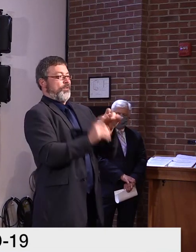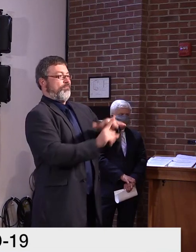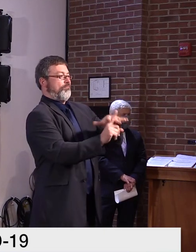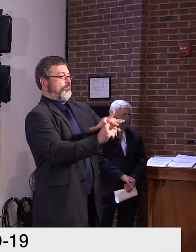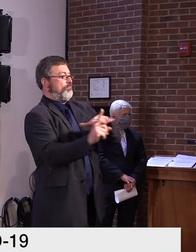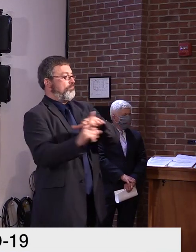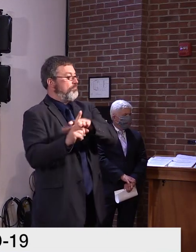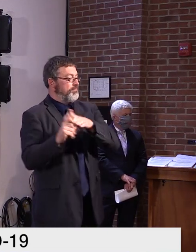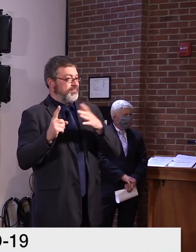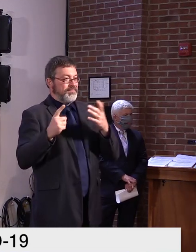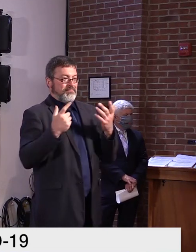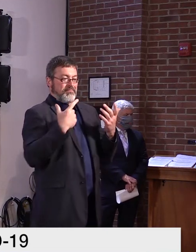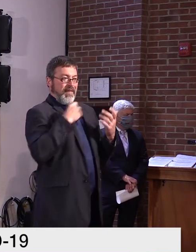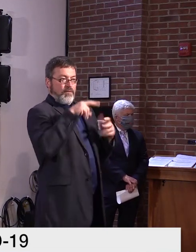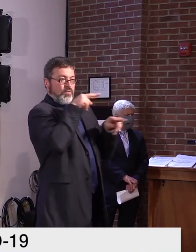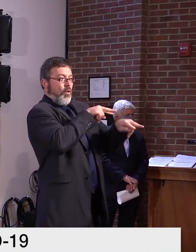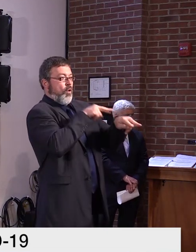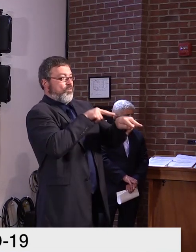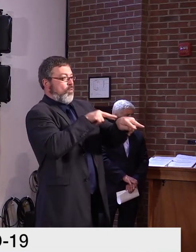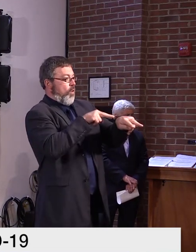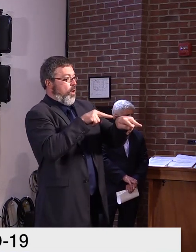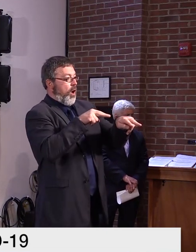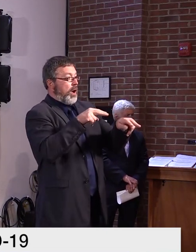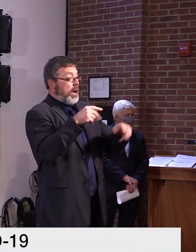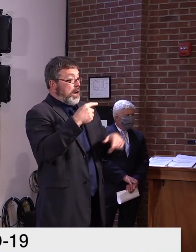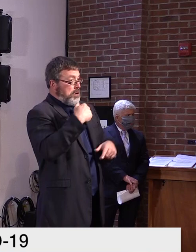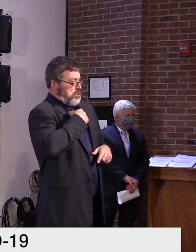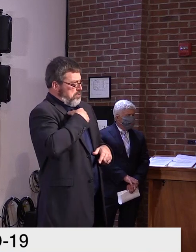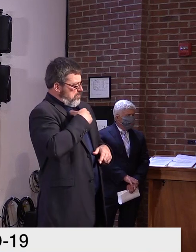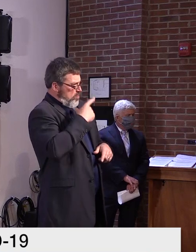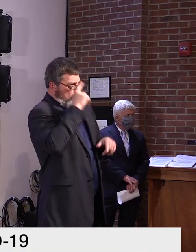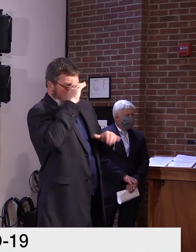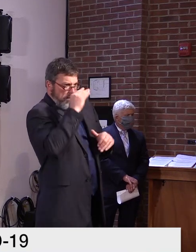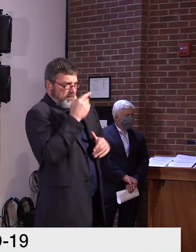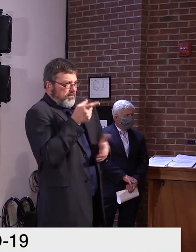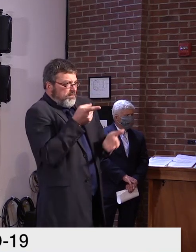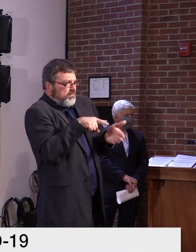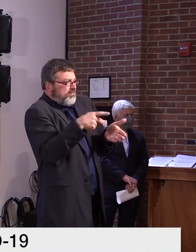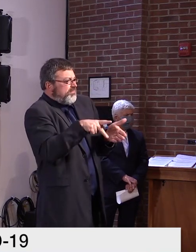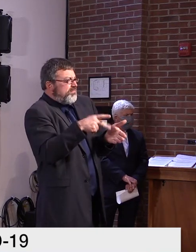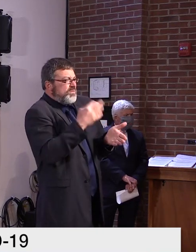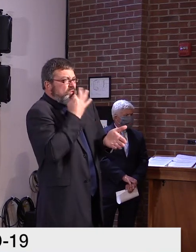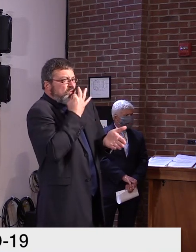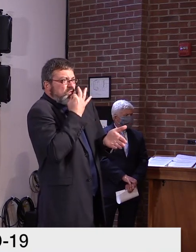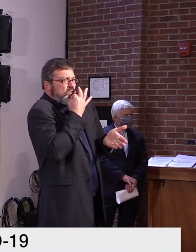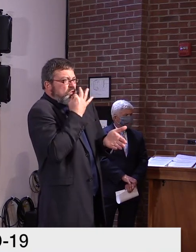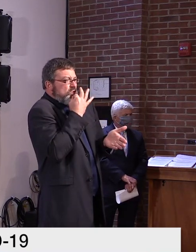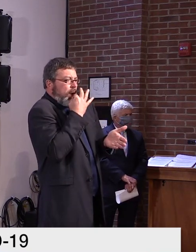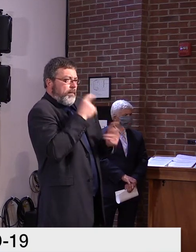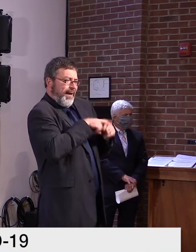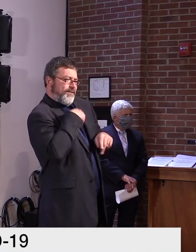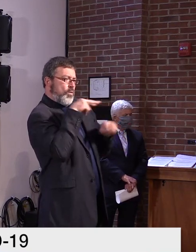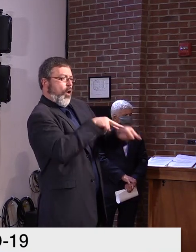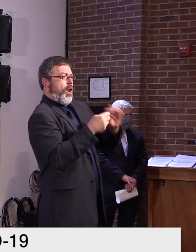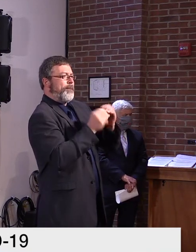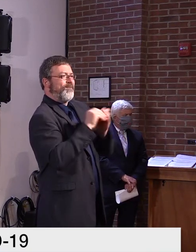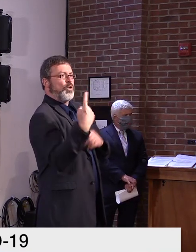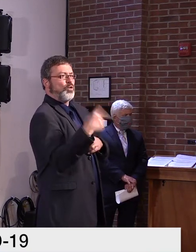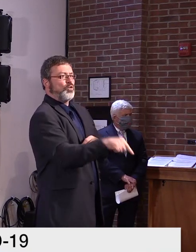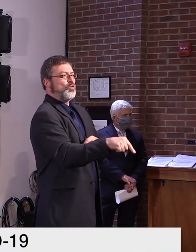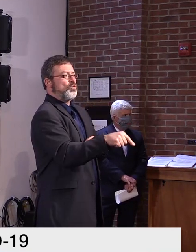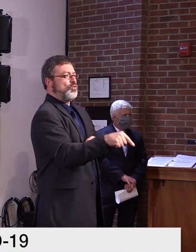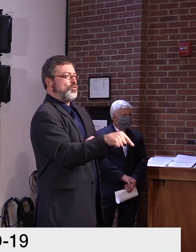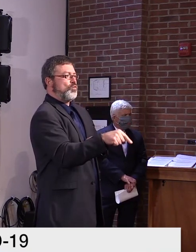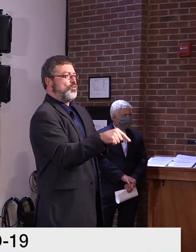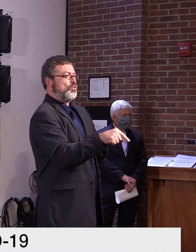it's safe to do so. And then the last question, um, students going home kind of a ways away, but for Thanksgiving break coming